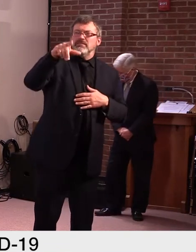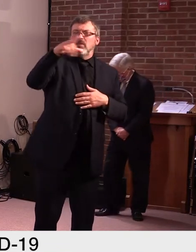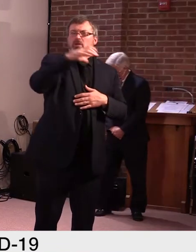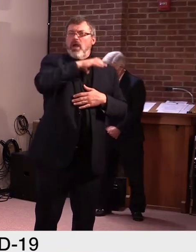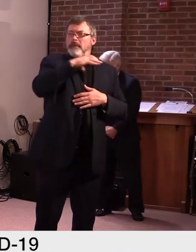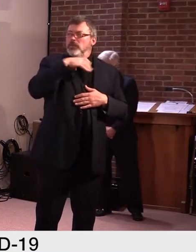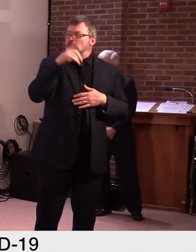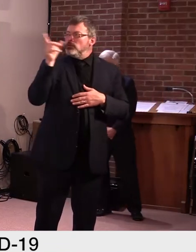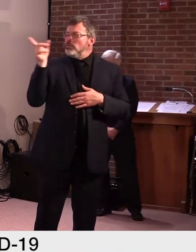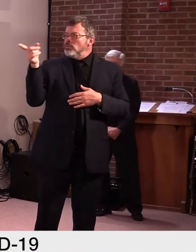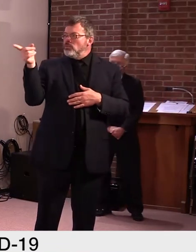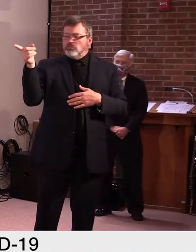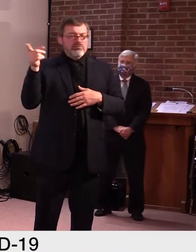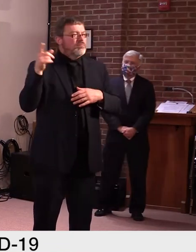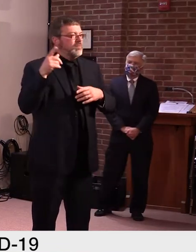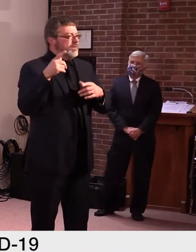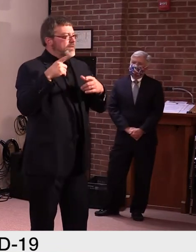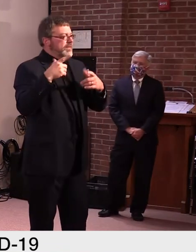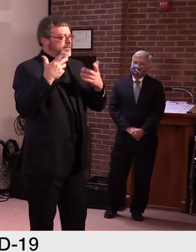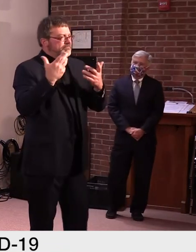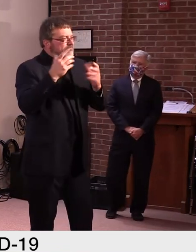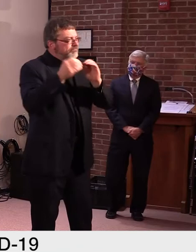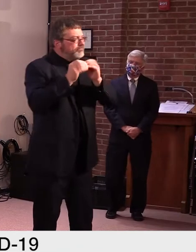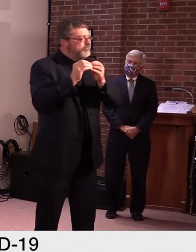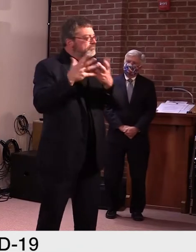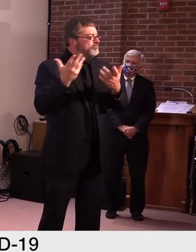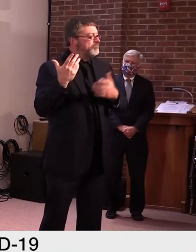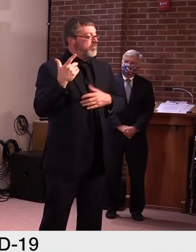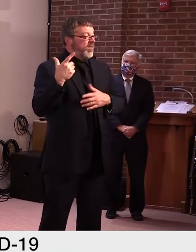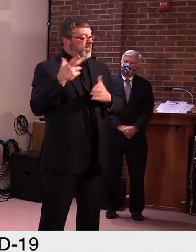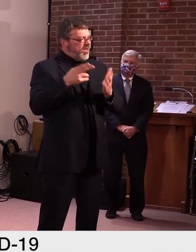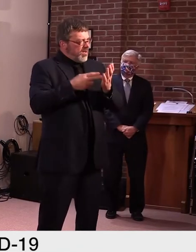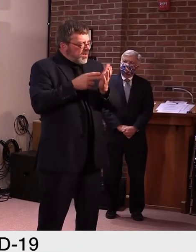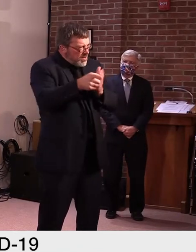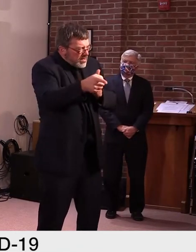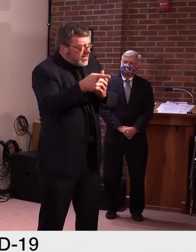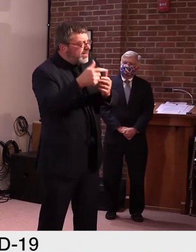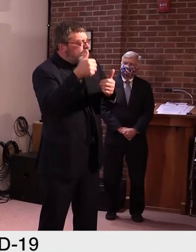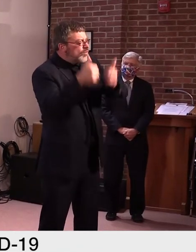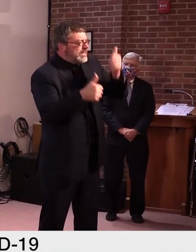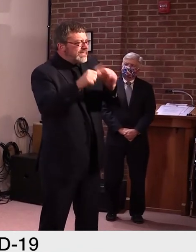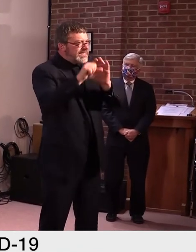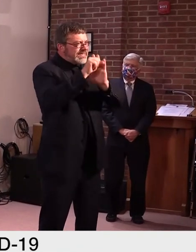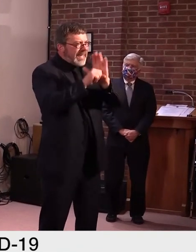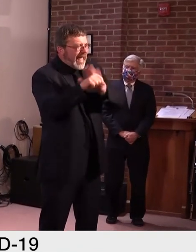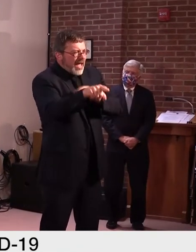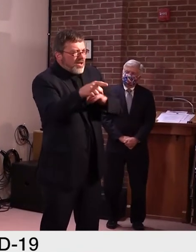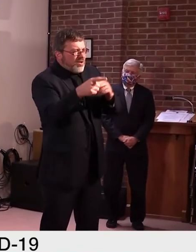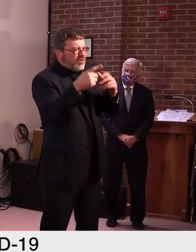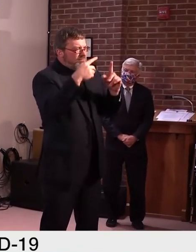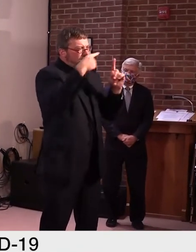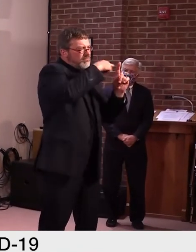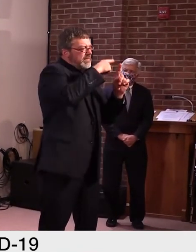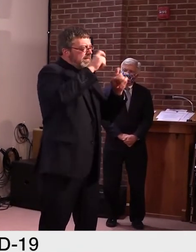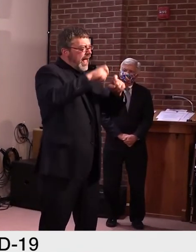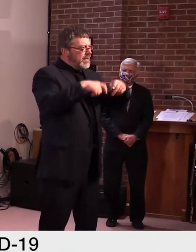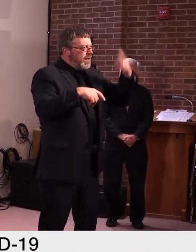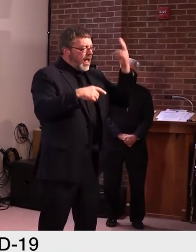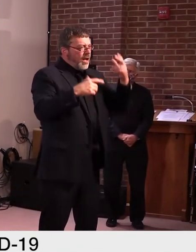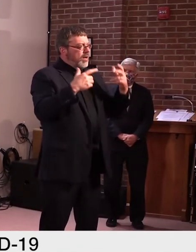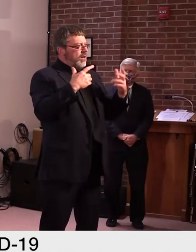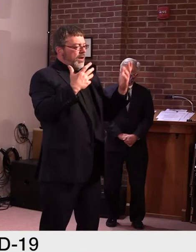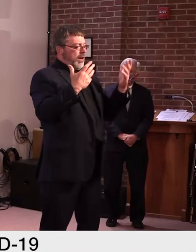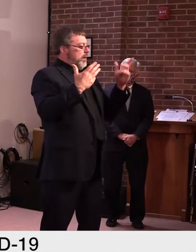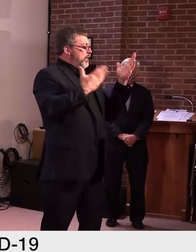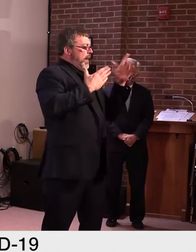So we're, we're not familiar with any states that are testing at this point only symptomatic individuals. Uh, there could be a state or two out there, but when you do look at